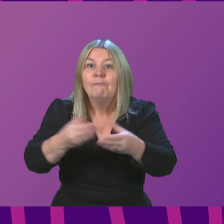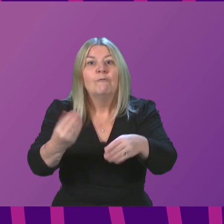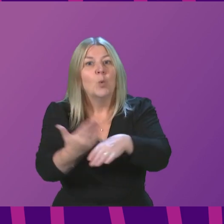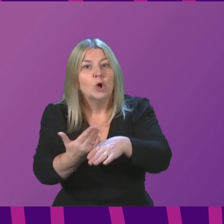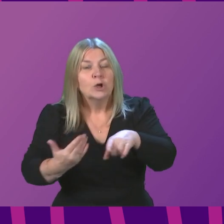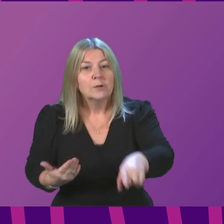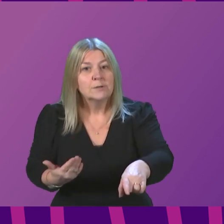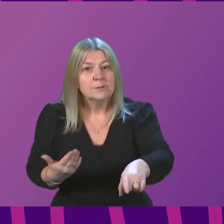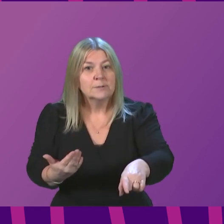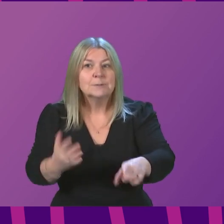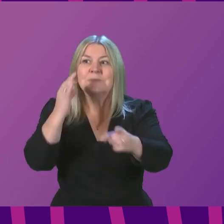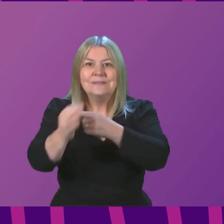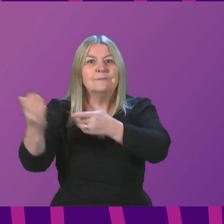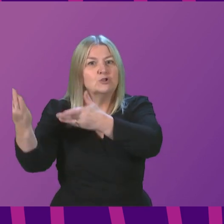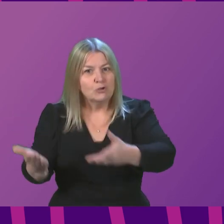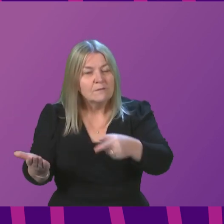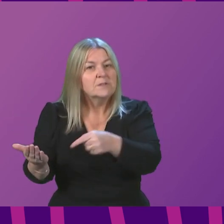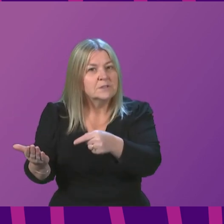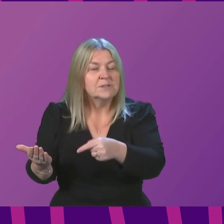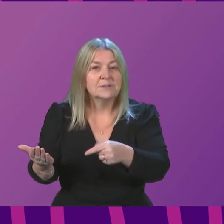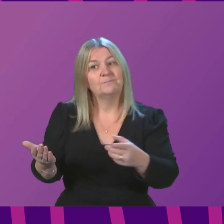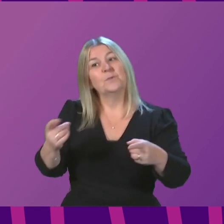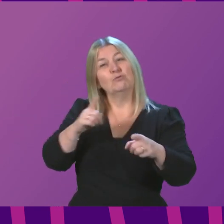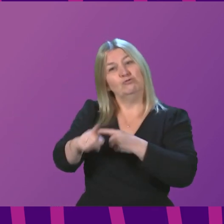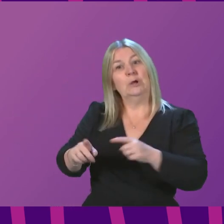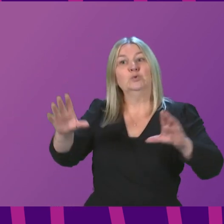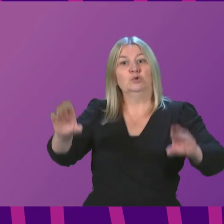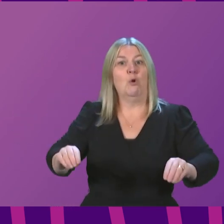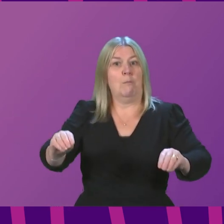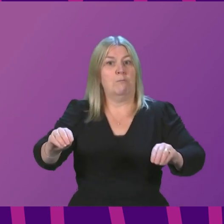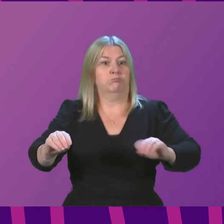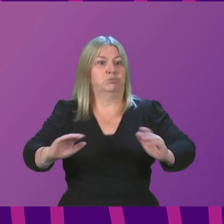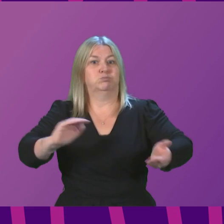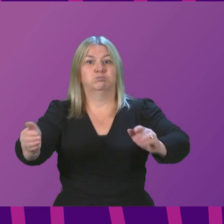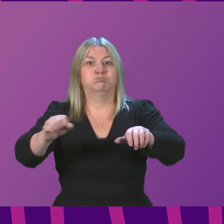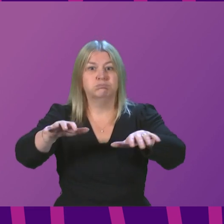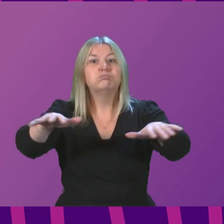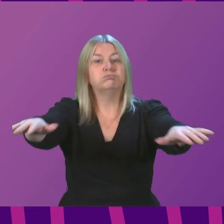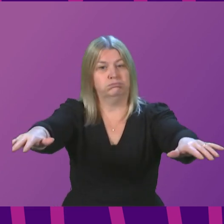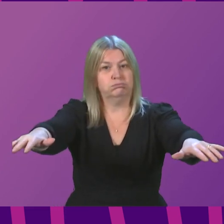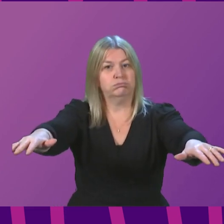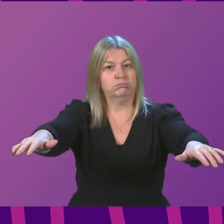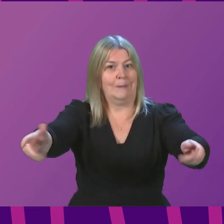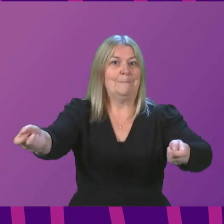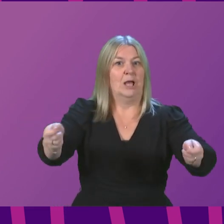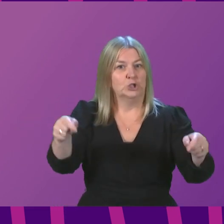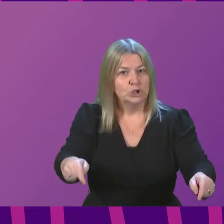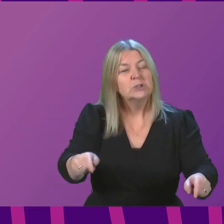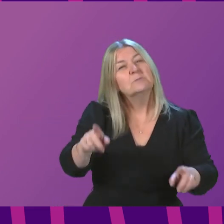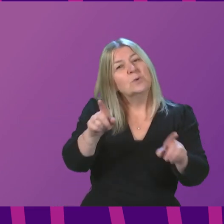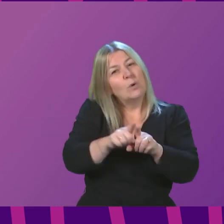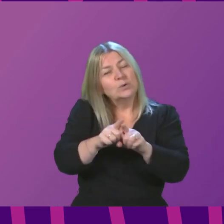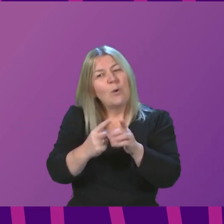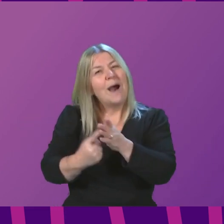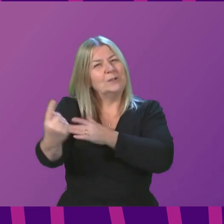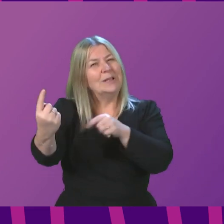Obviously, the best way of doing this is by stemming transmission, but we must also ensure that the requirements for isolation